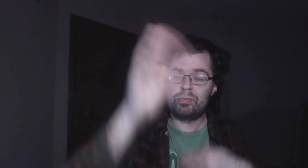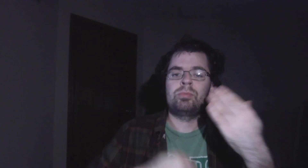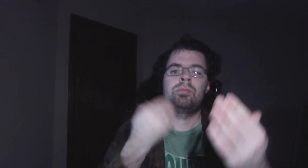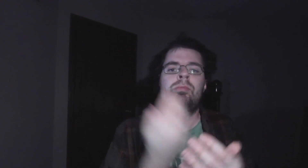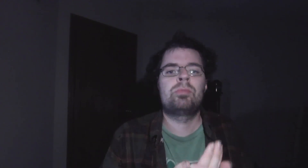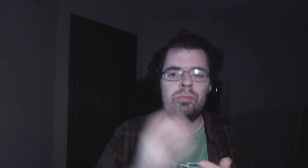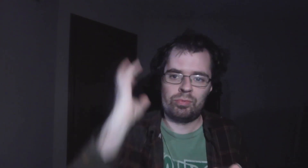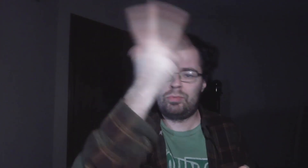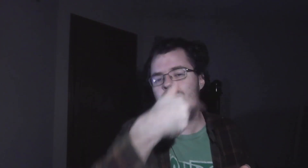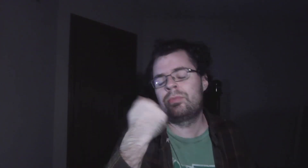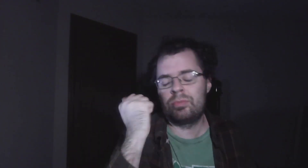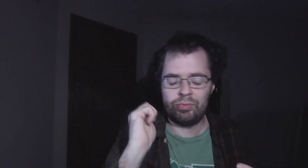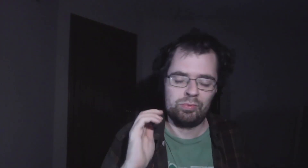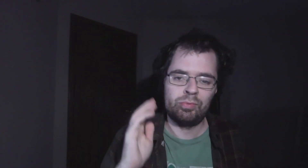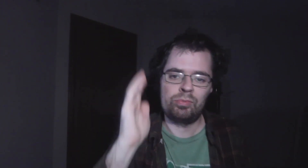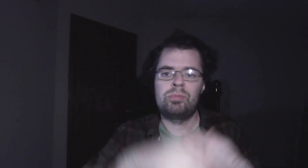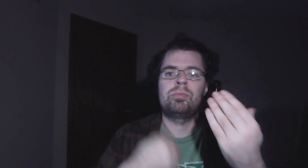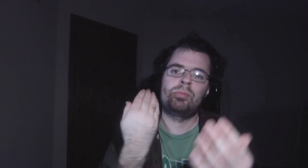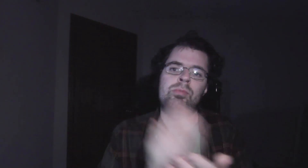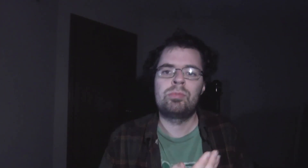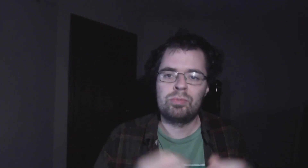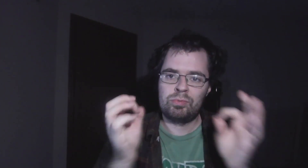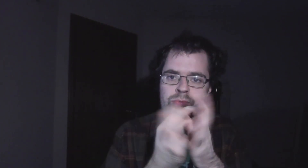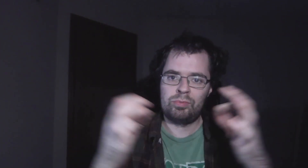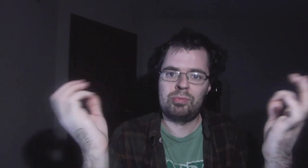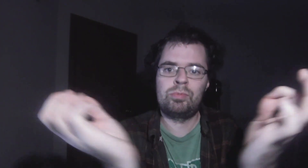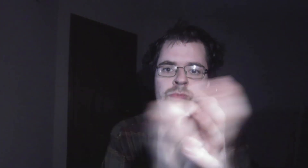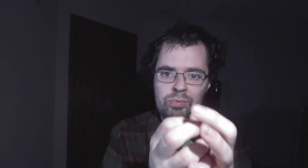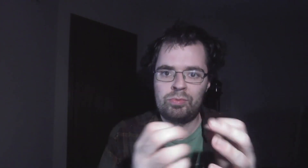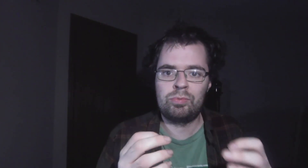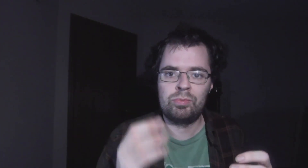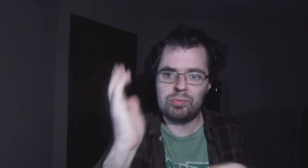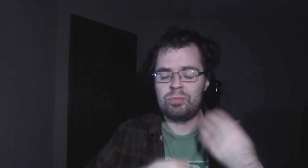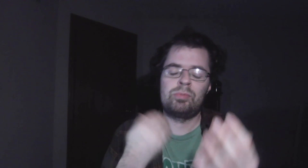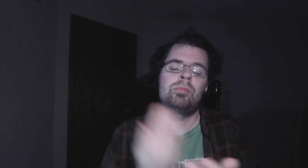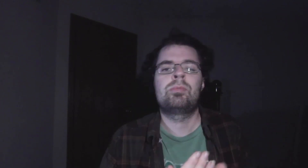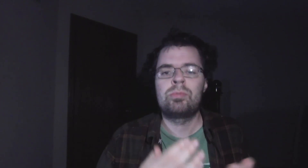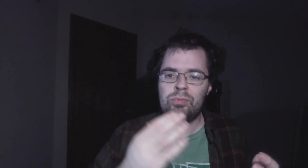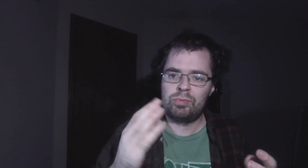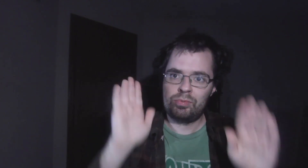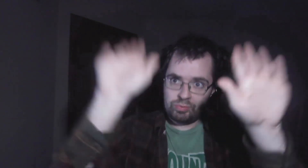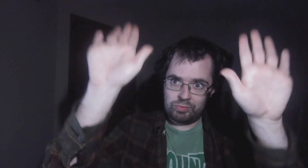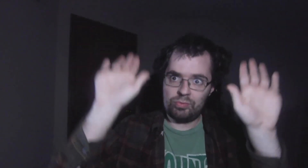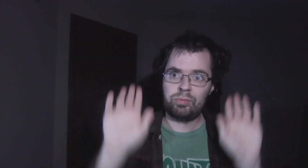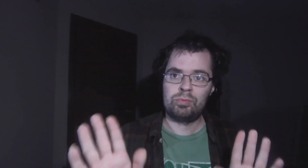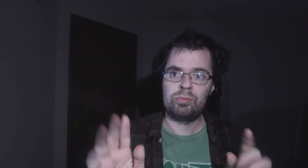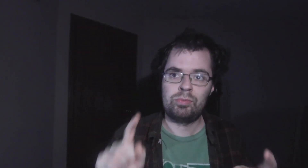altogether lovely, altogether worthy, altogether wonderful